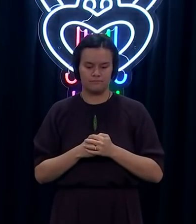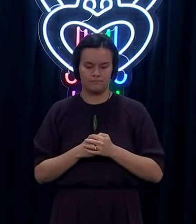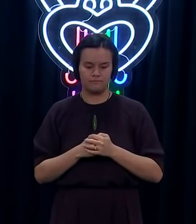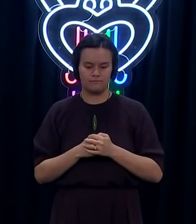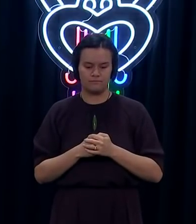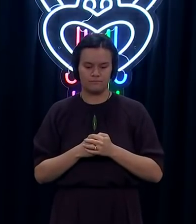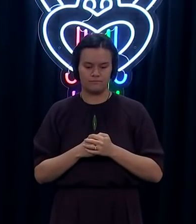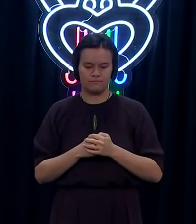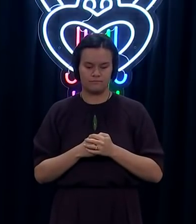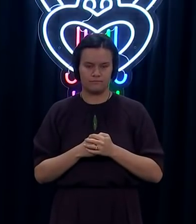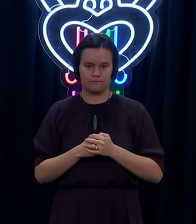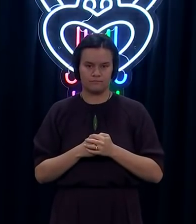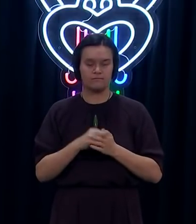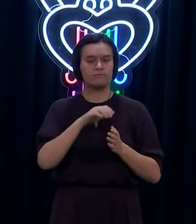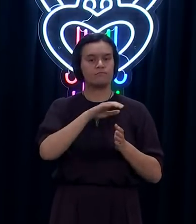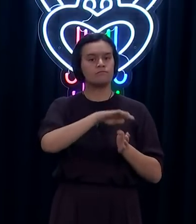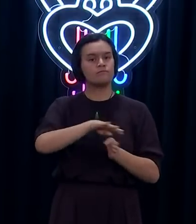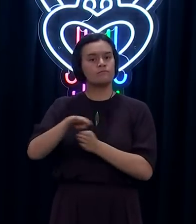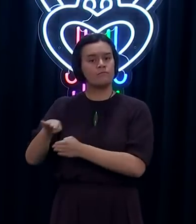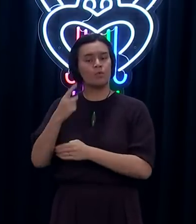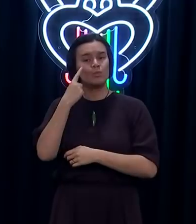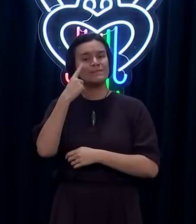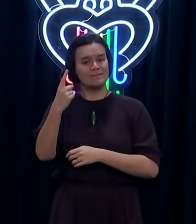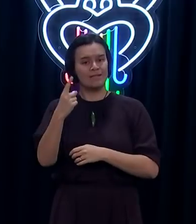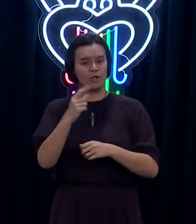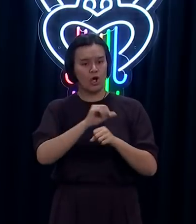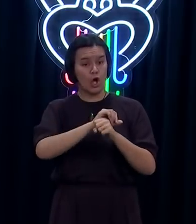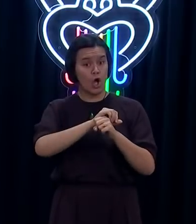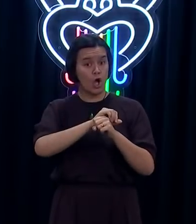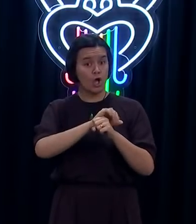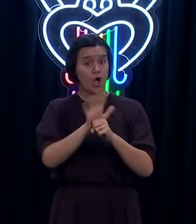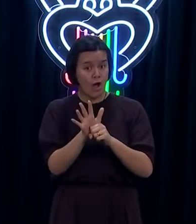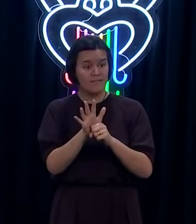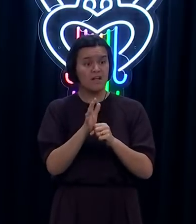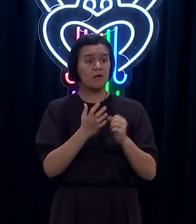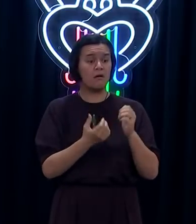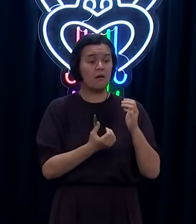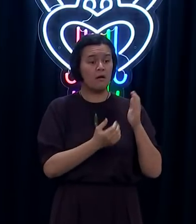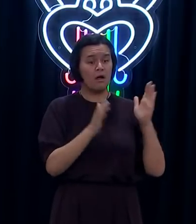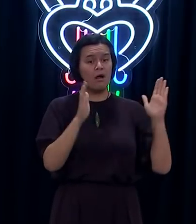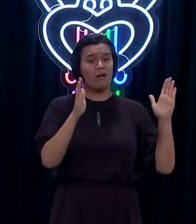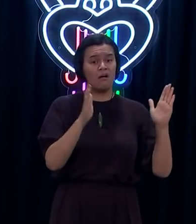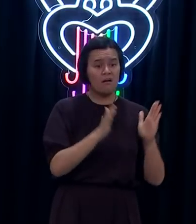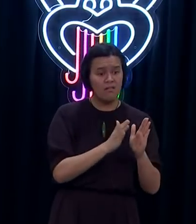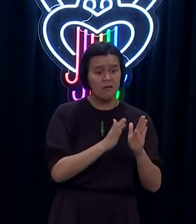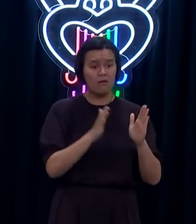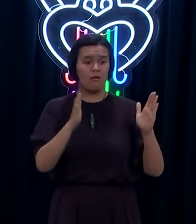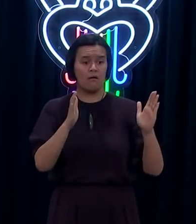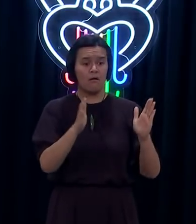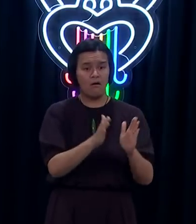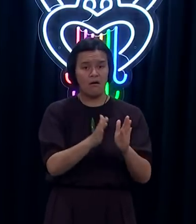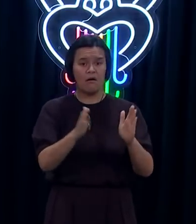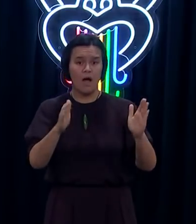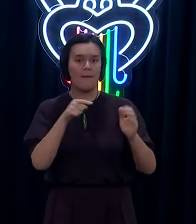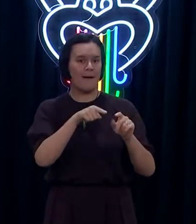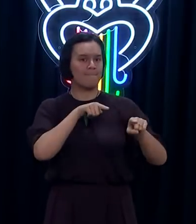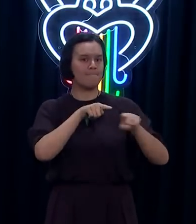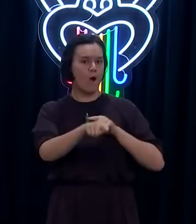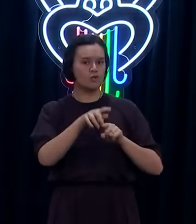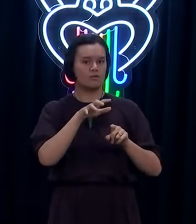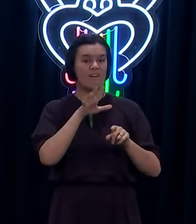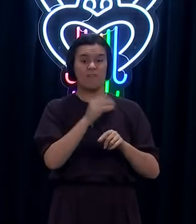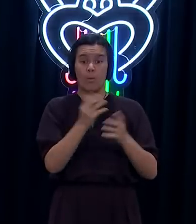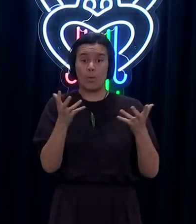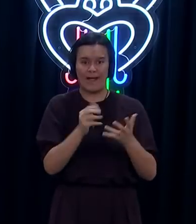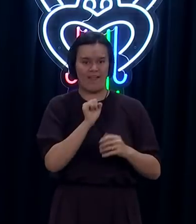as well, that despite larger case numbers, they continue to be dominated by household contacts. We have had